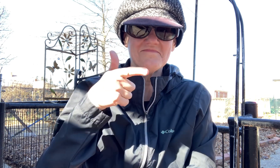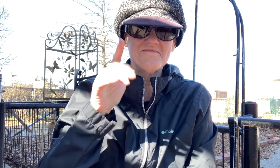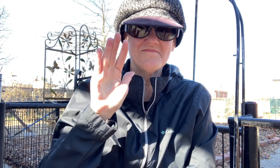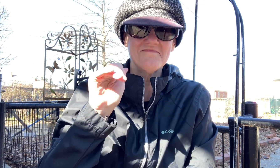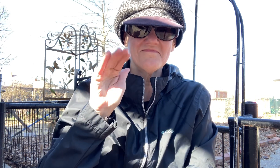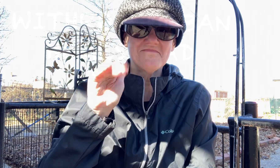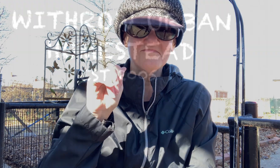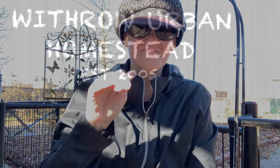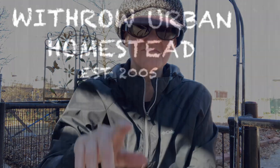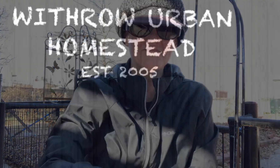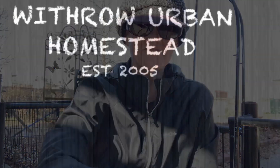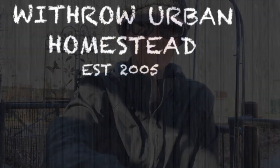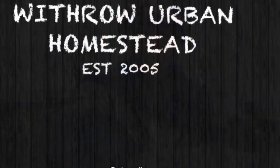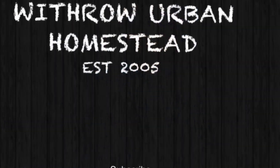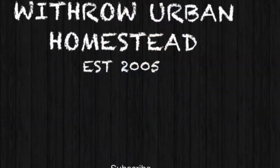you later bye-bye you